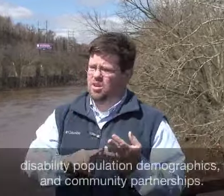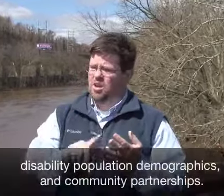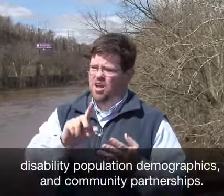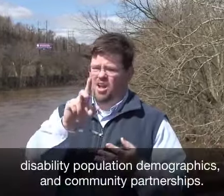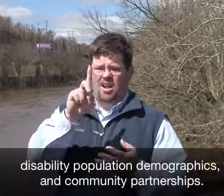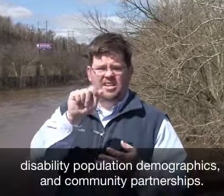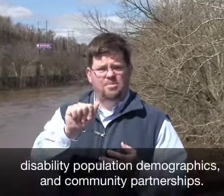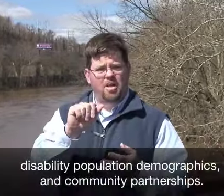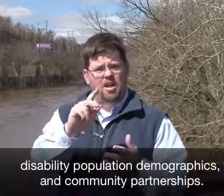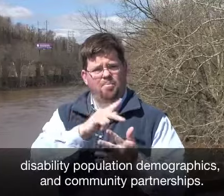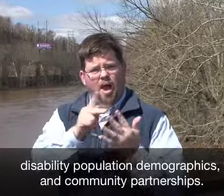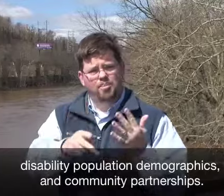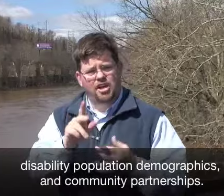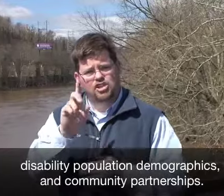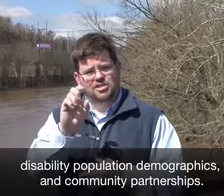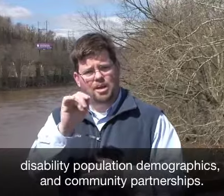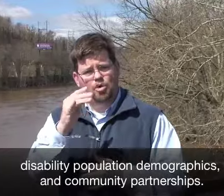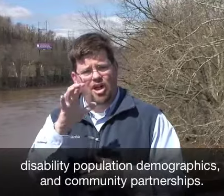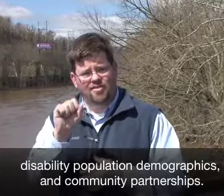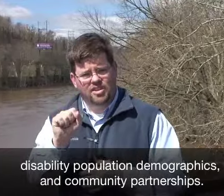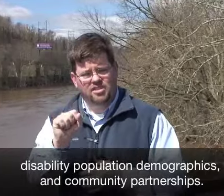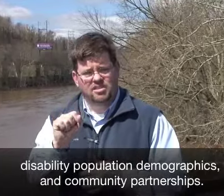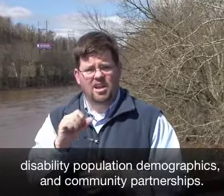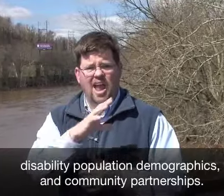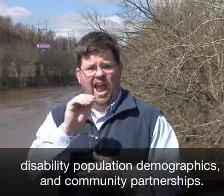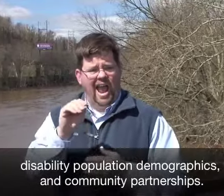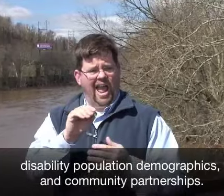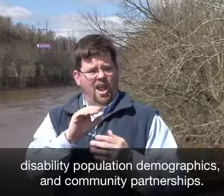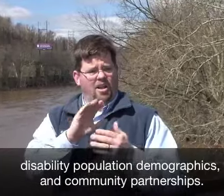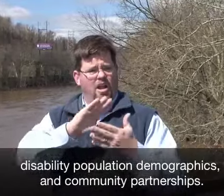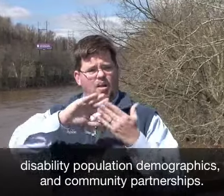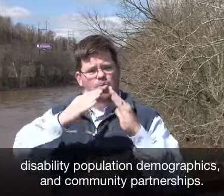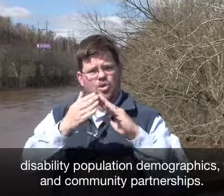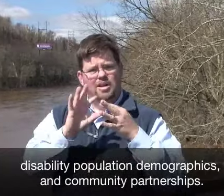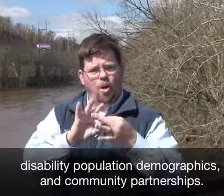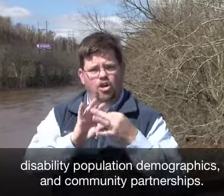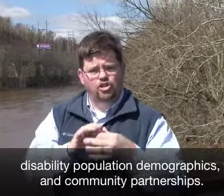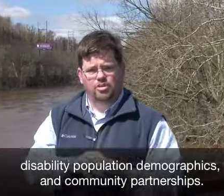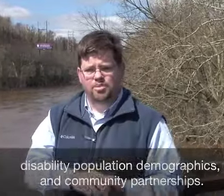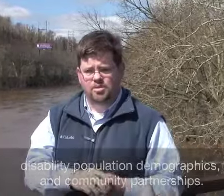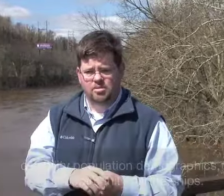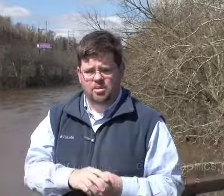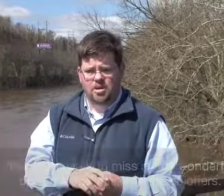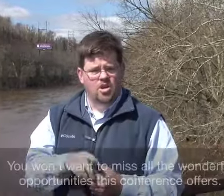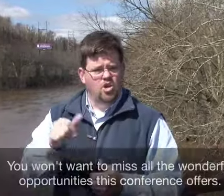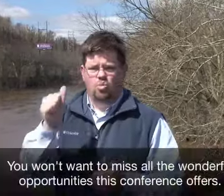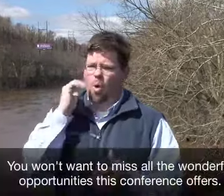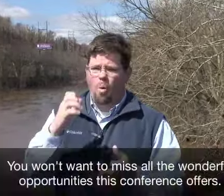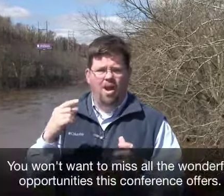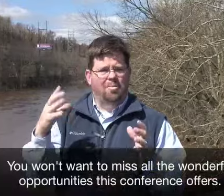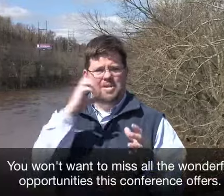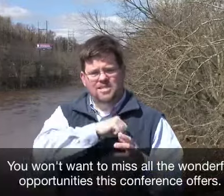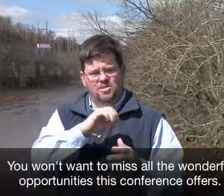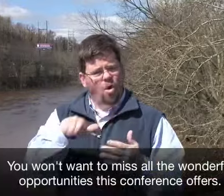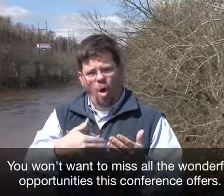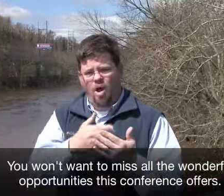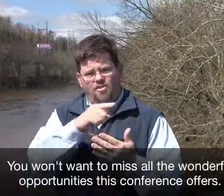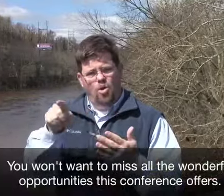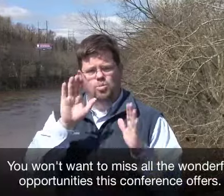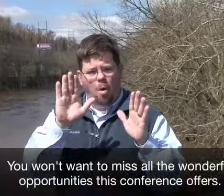disability population demographics, and community partnerships. You won't want to miss all of